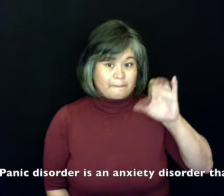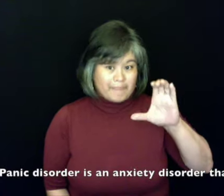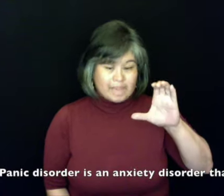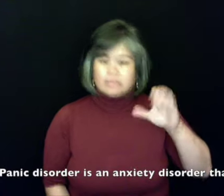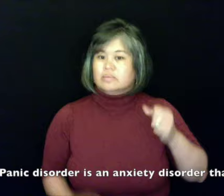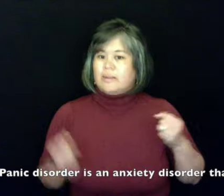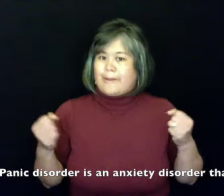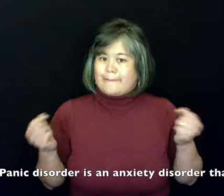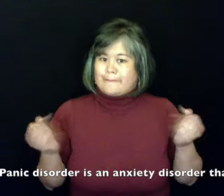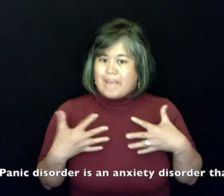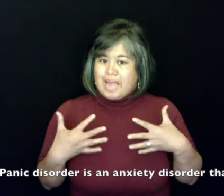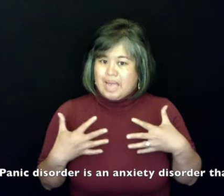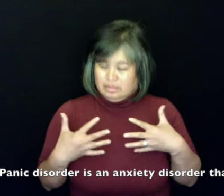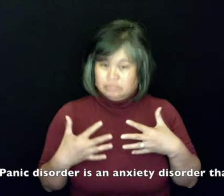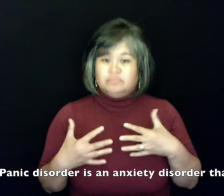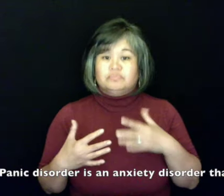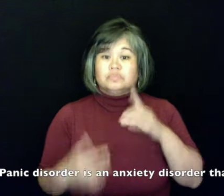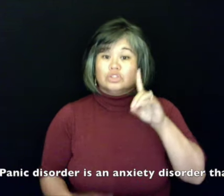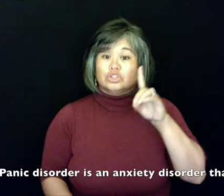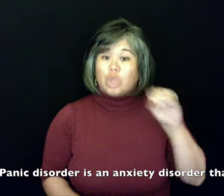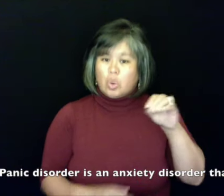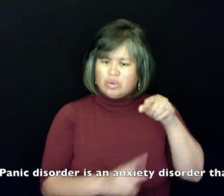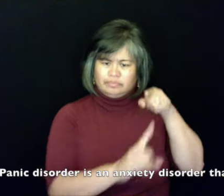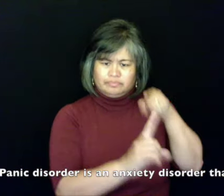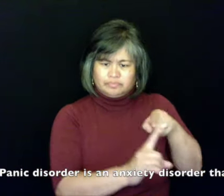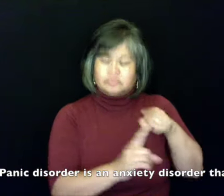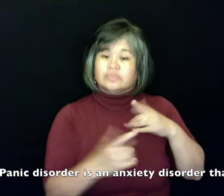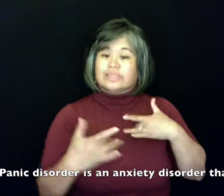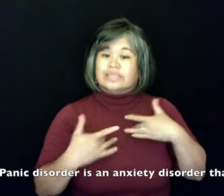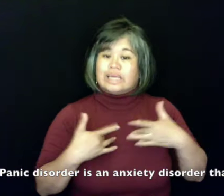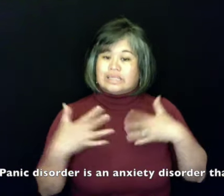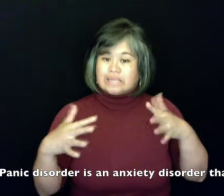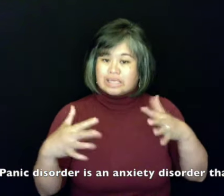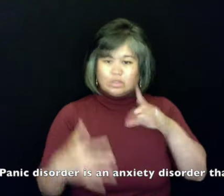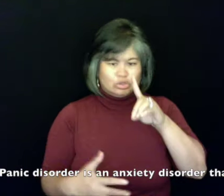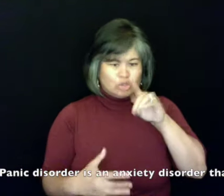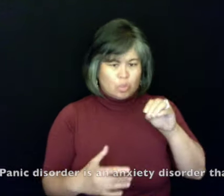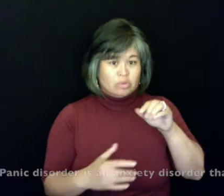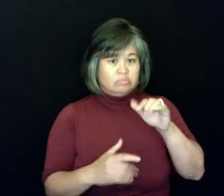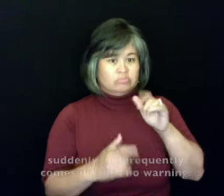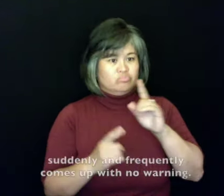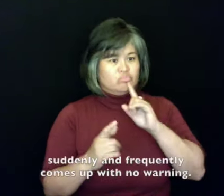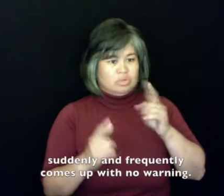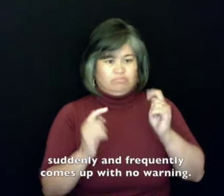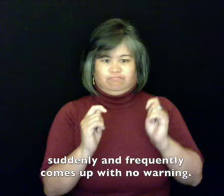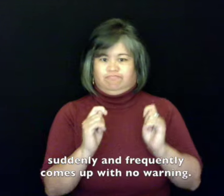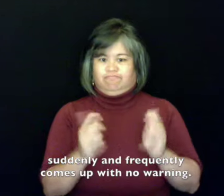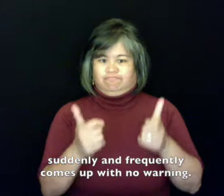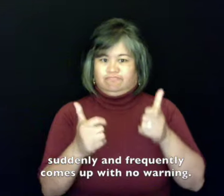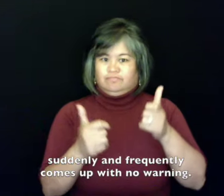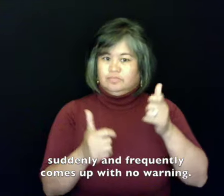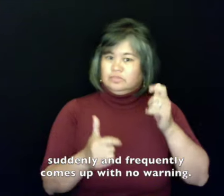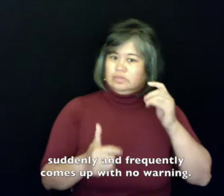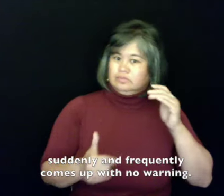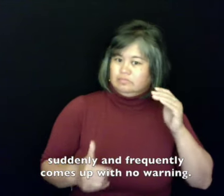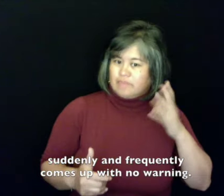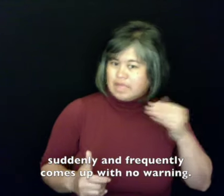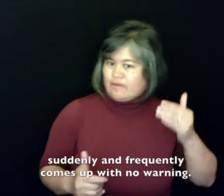Panic Disorder is an anxiety disorder that suddenly and frequently comes up